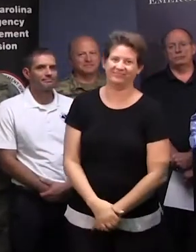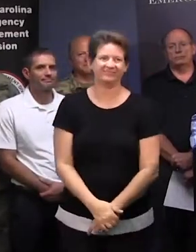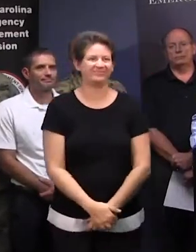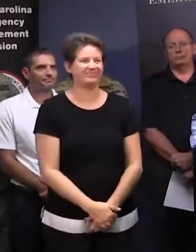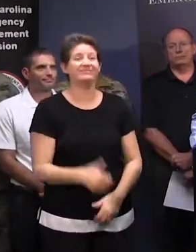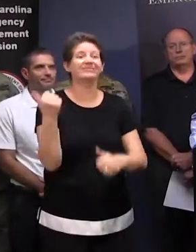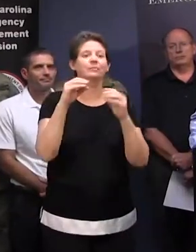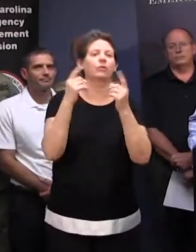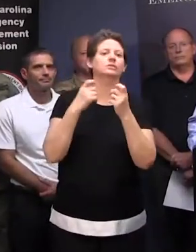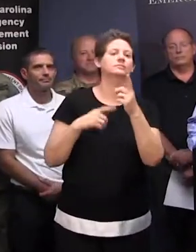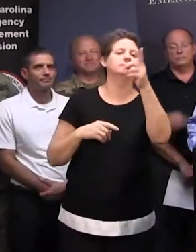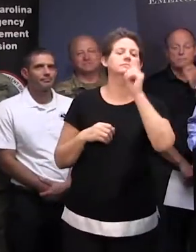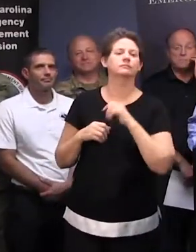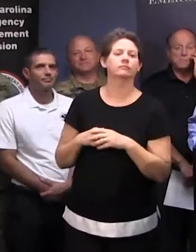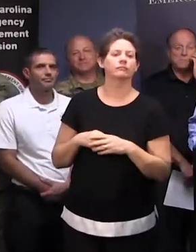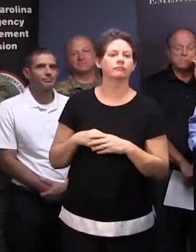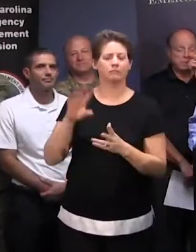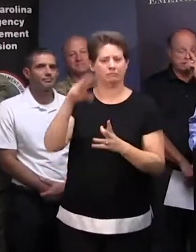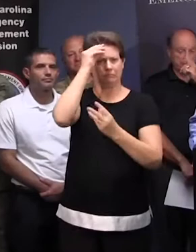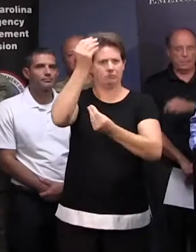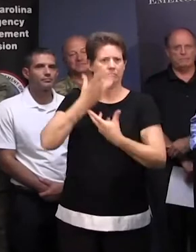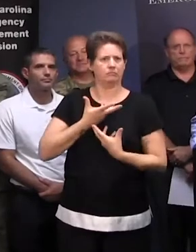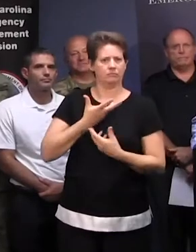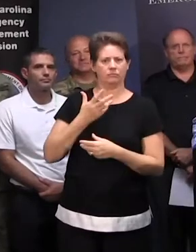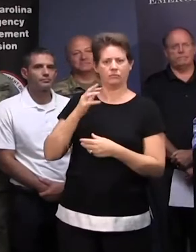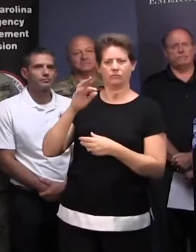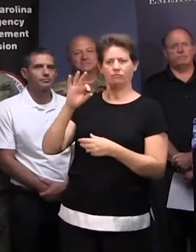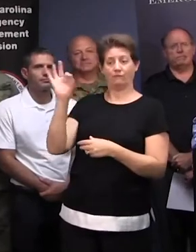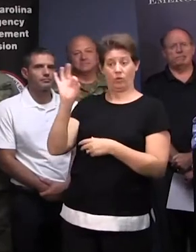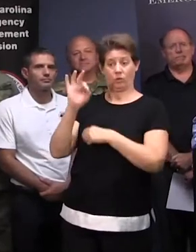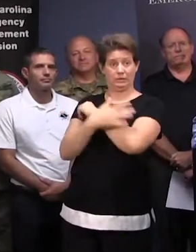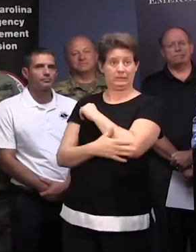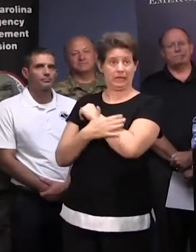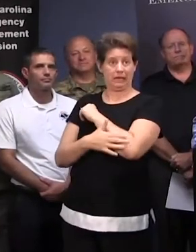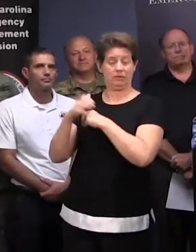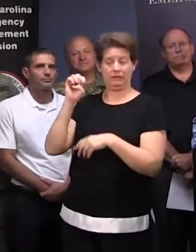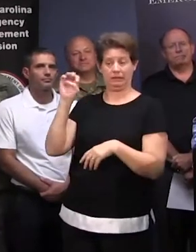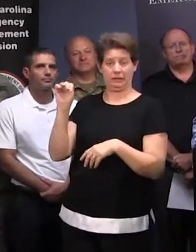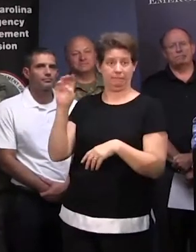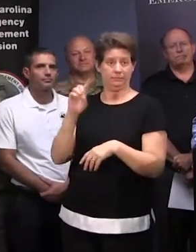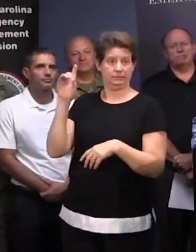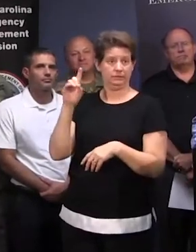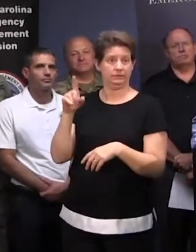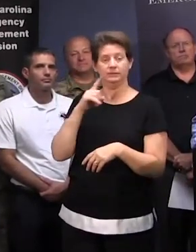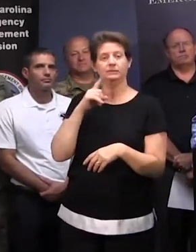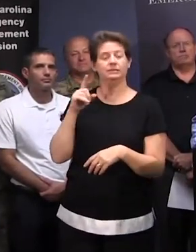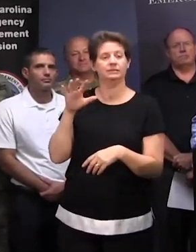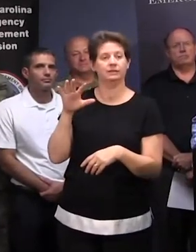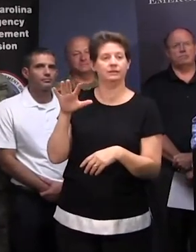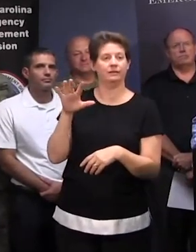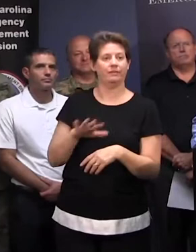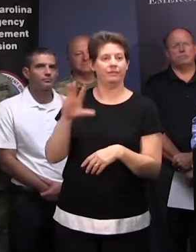Any more questions? There's notice from the Lawrence County EM Emergency Management Division that says that they are actually